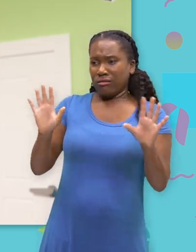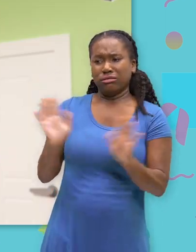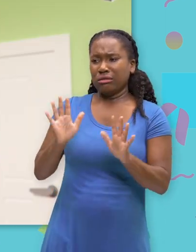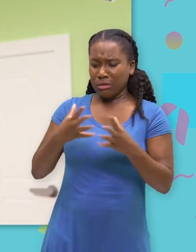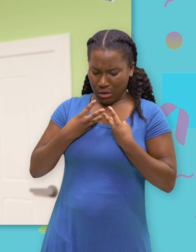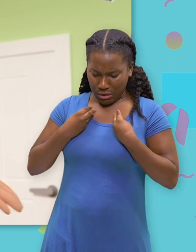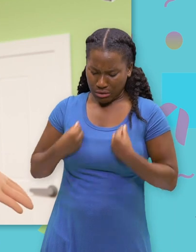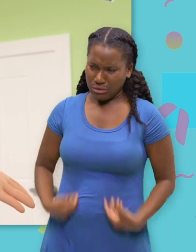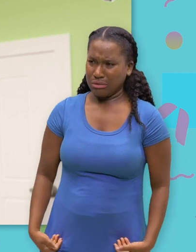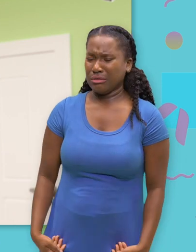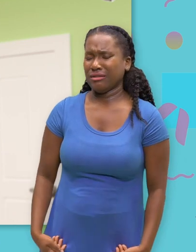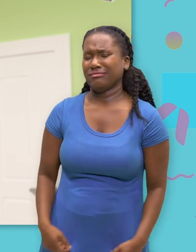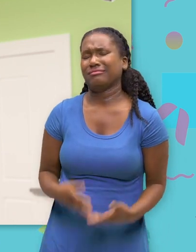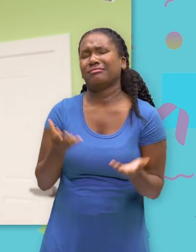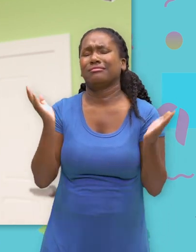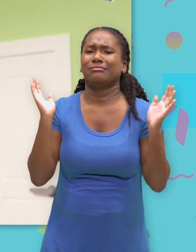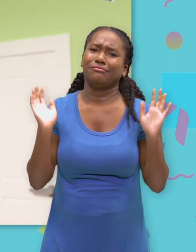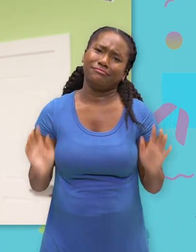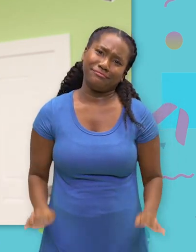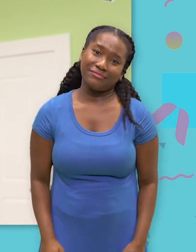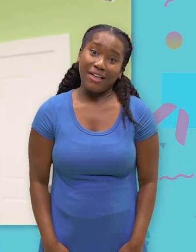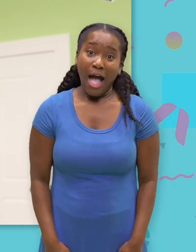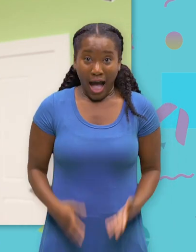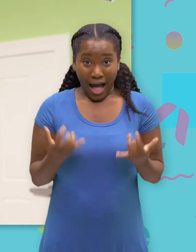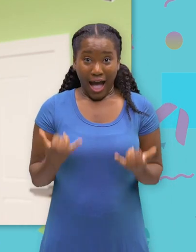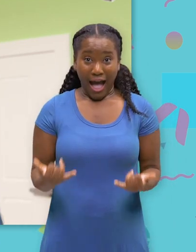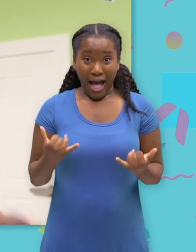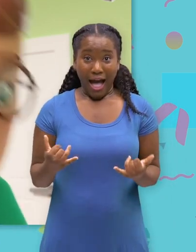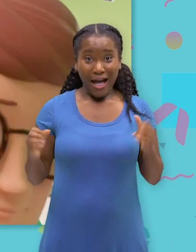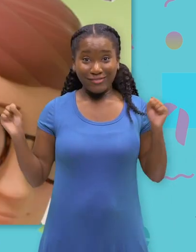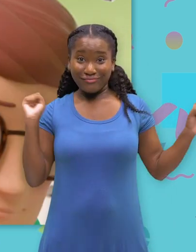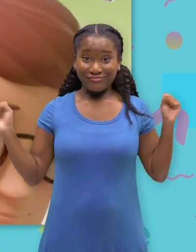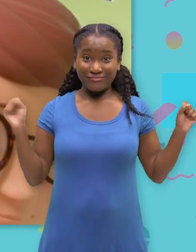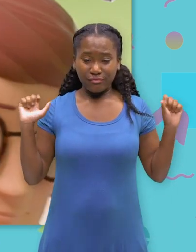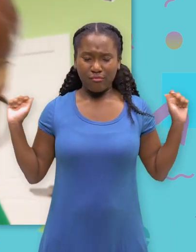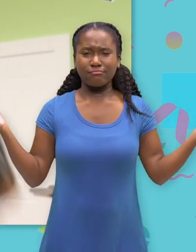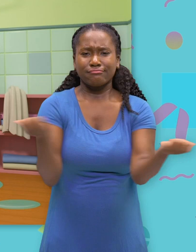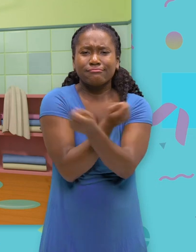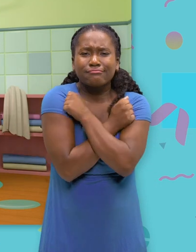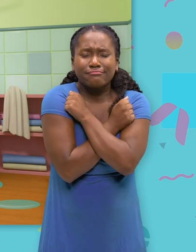I'm wet Now let's wrap you in your towel